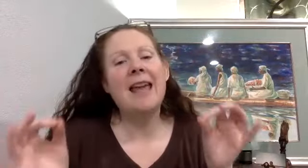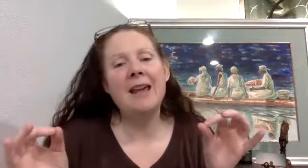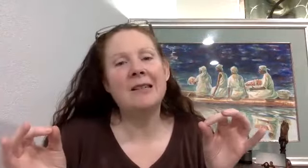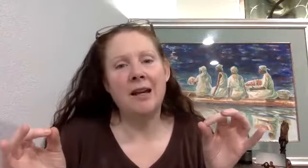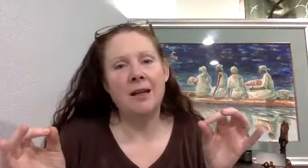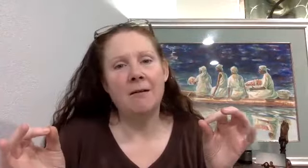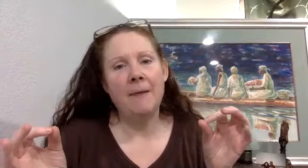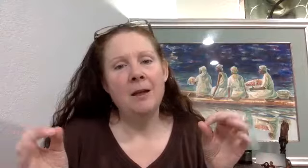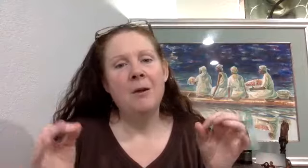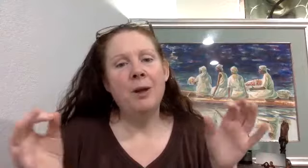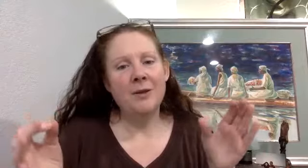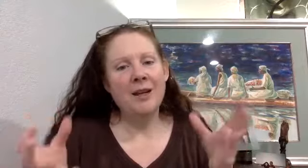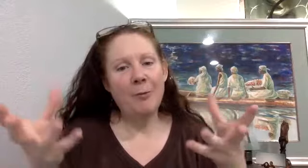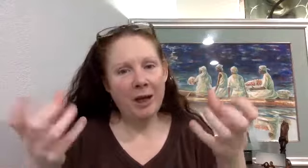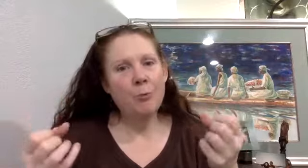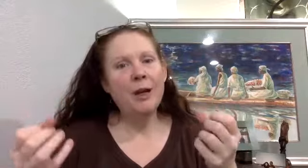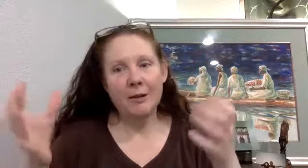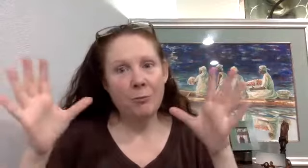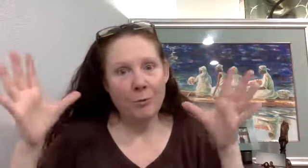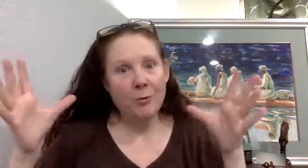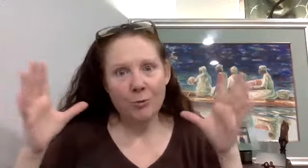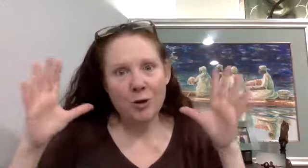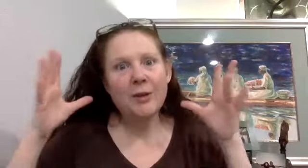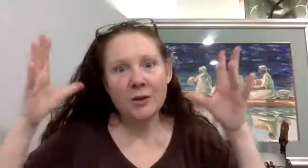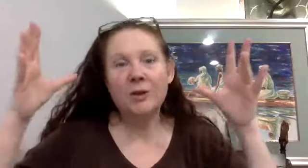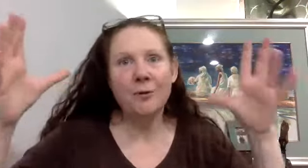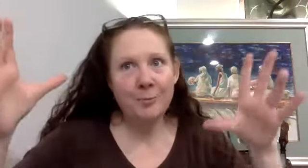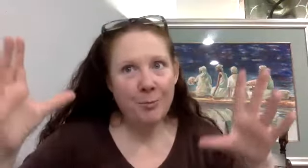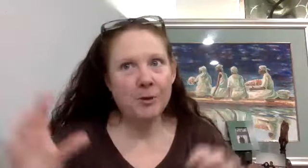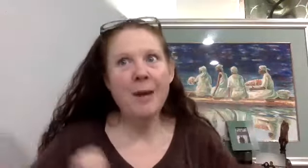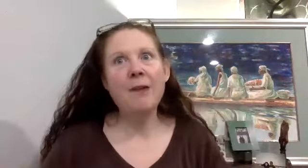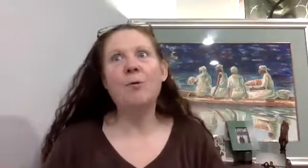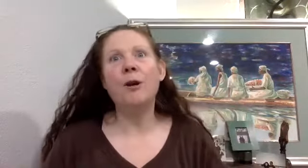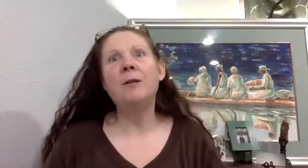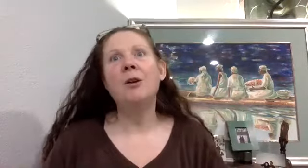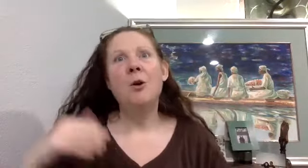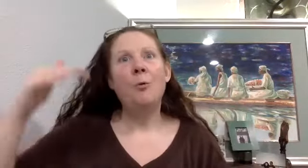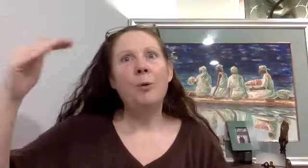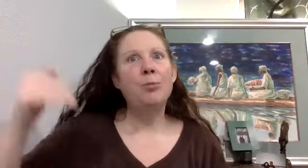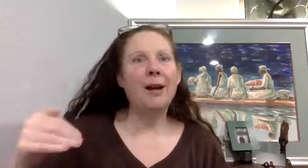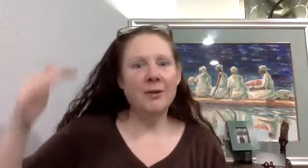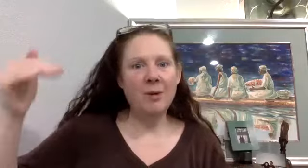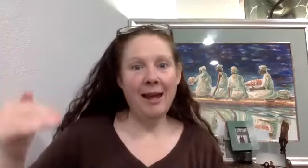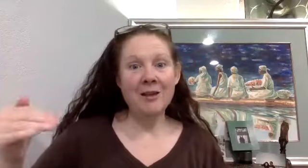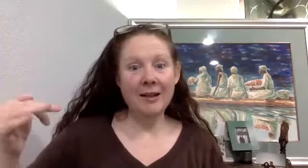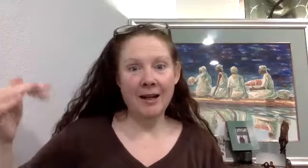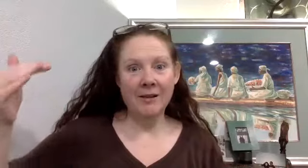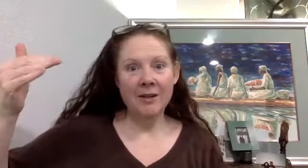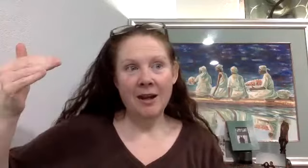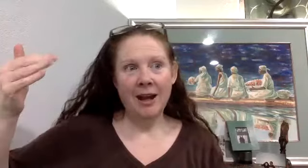case study. Because again, can, we can, when we were doing this to first people to pay for it, we'd bring out some case studies and,